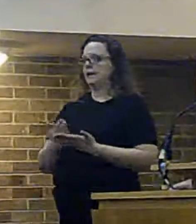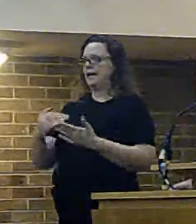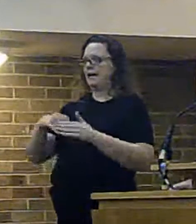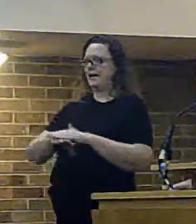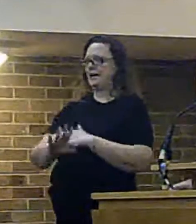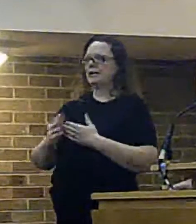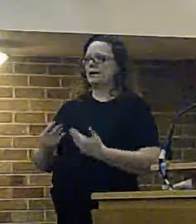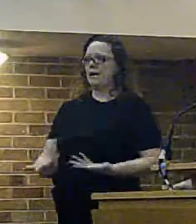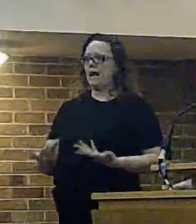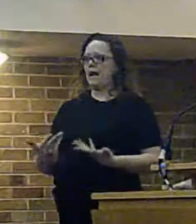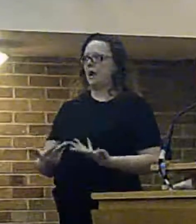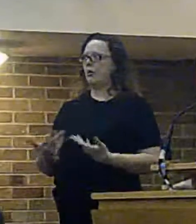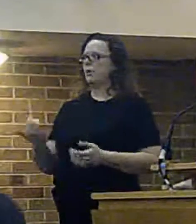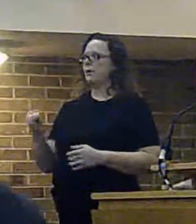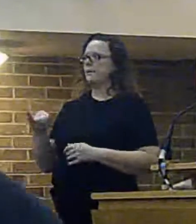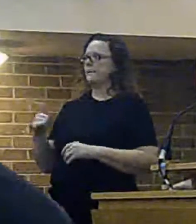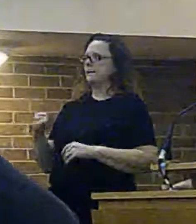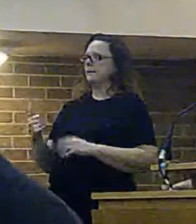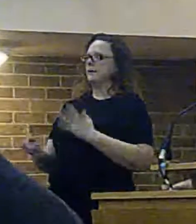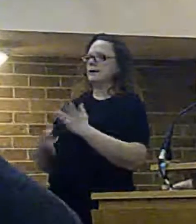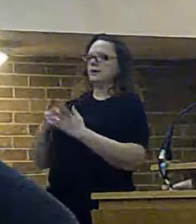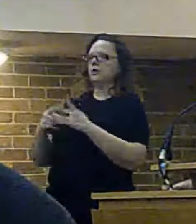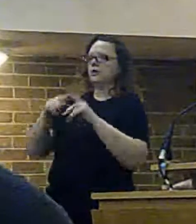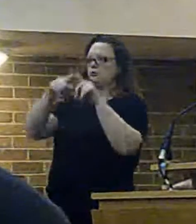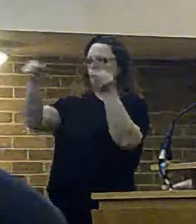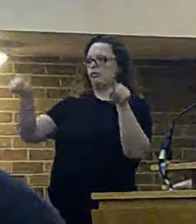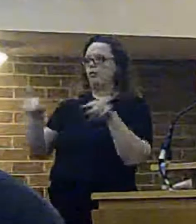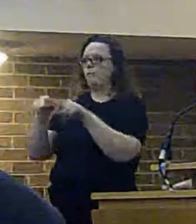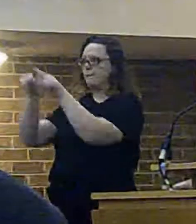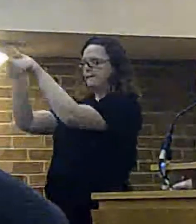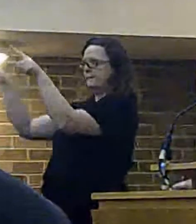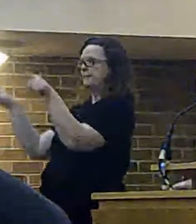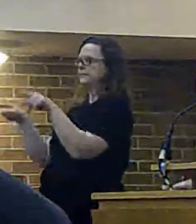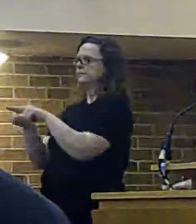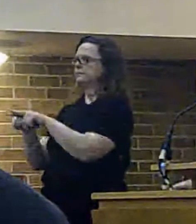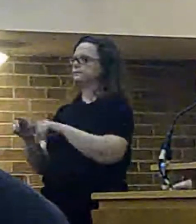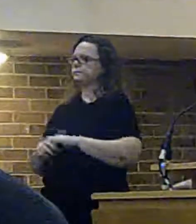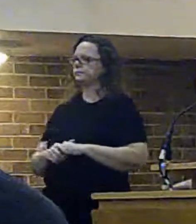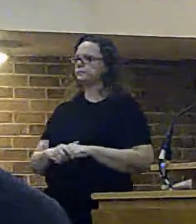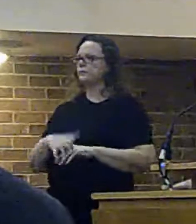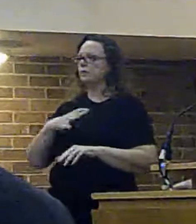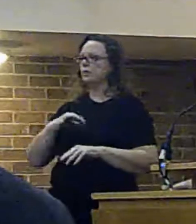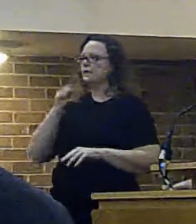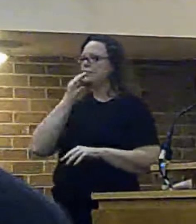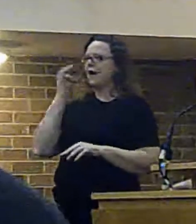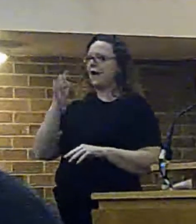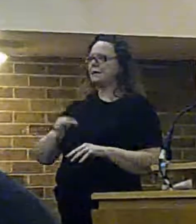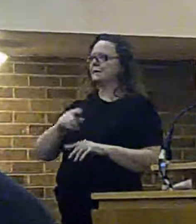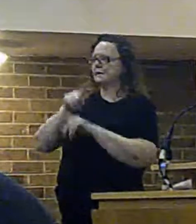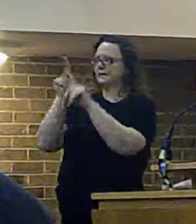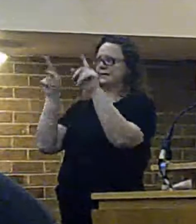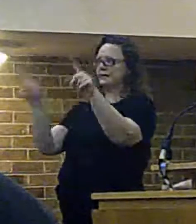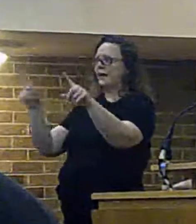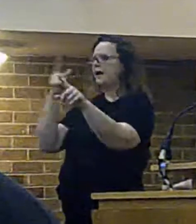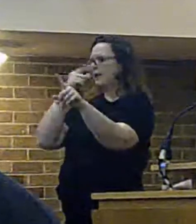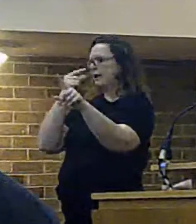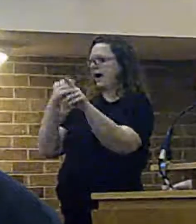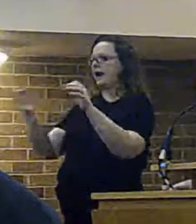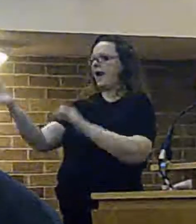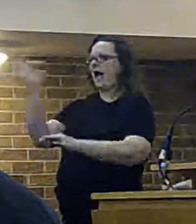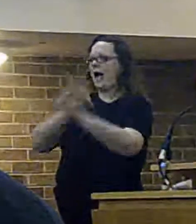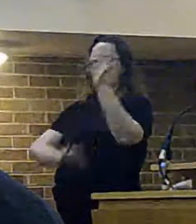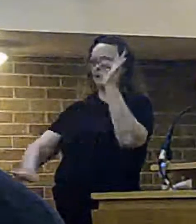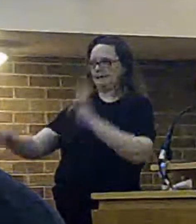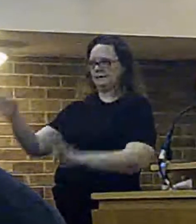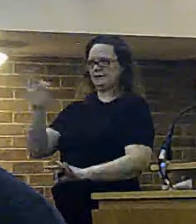may well be out in other rooms and what i would ask is is that those people are given an opportunity to ask